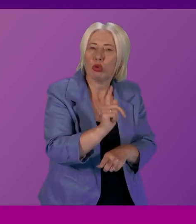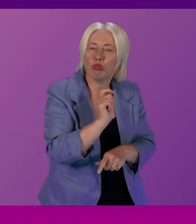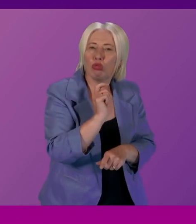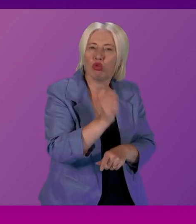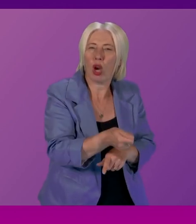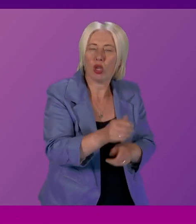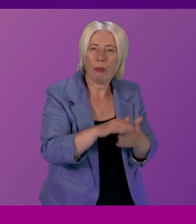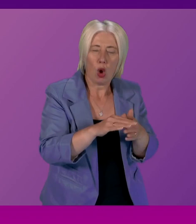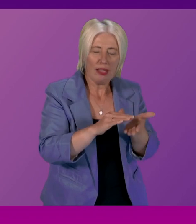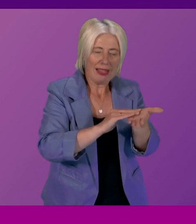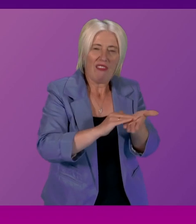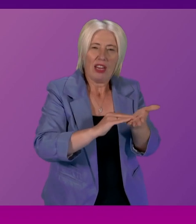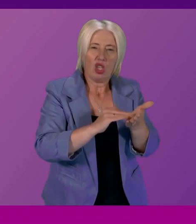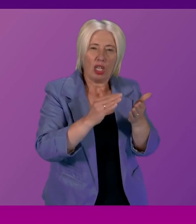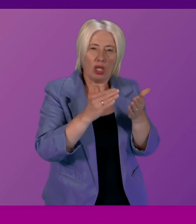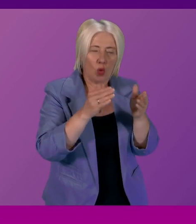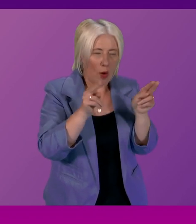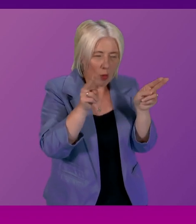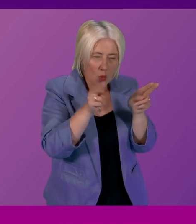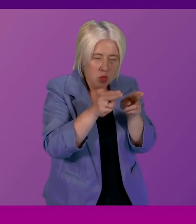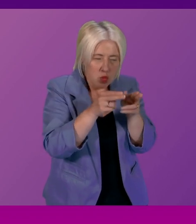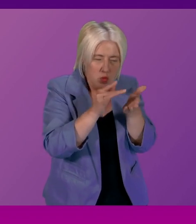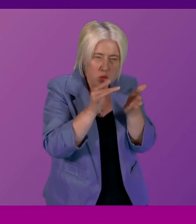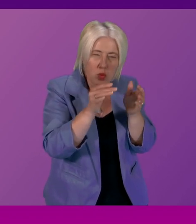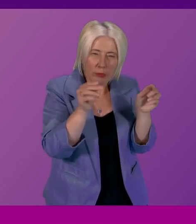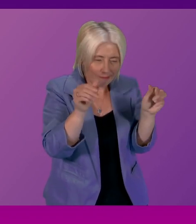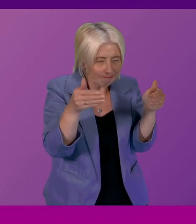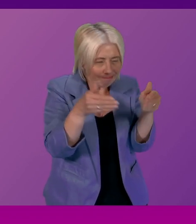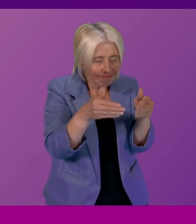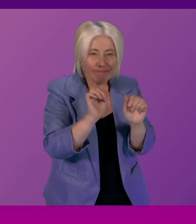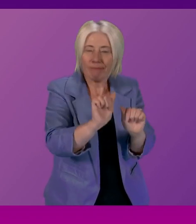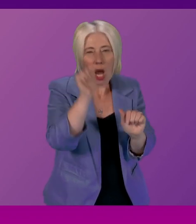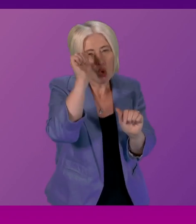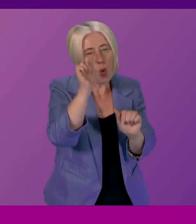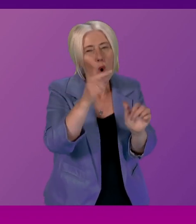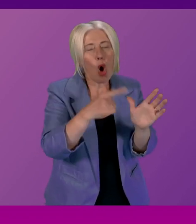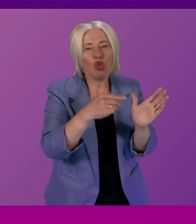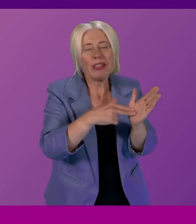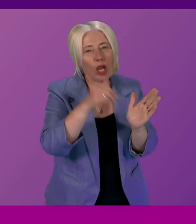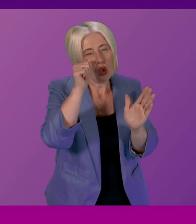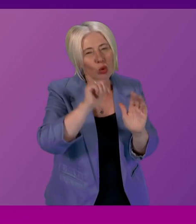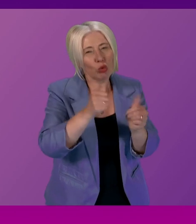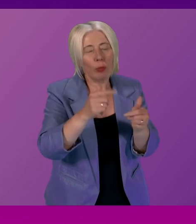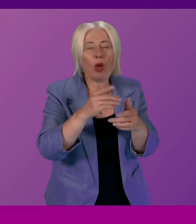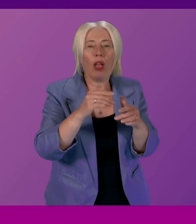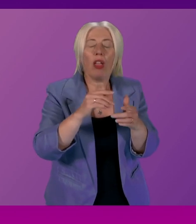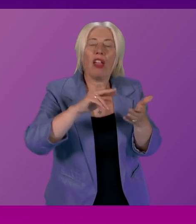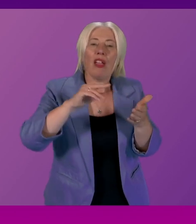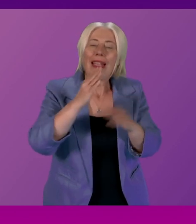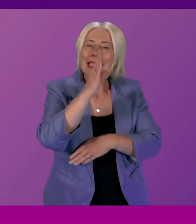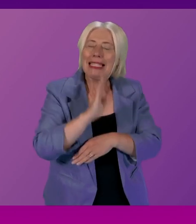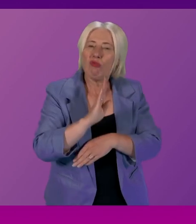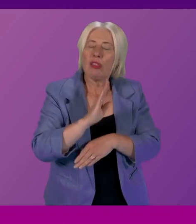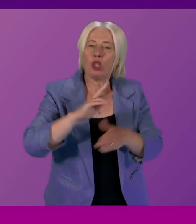definition so the work which I know is very familiar with in relation to the serious organised crime task force that